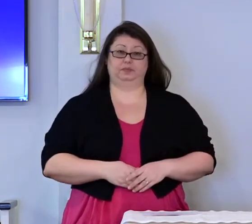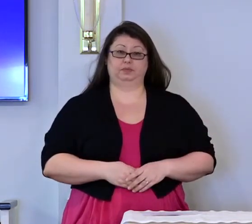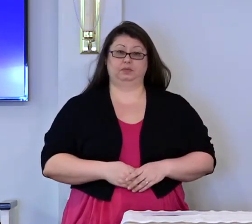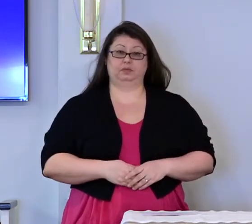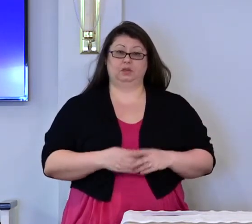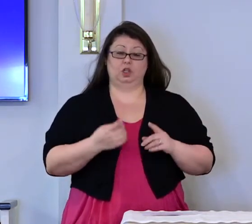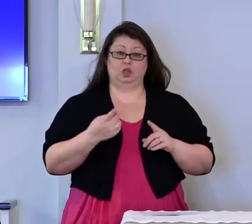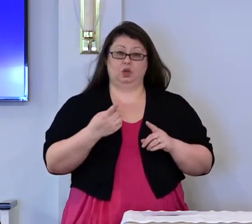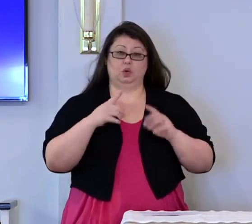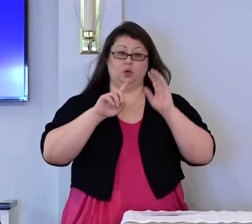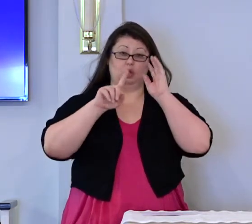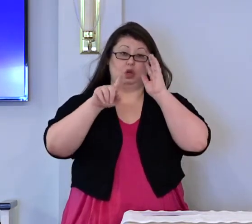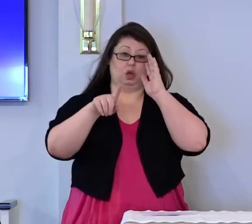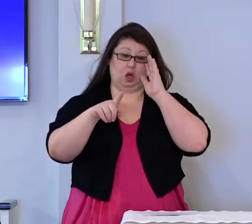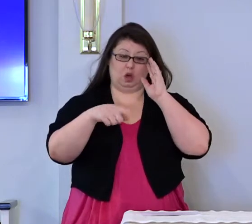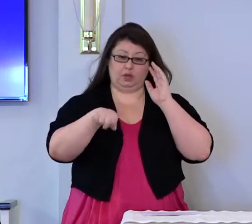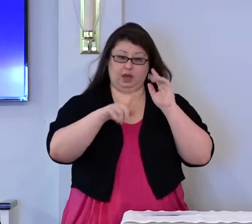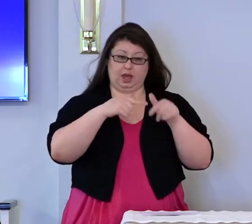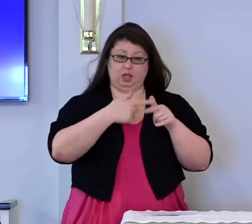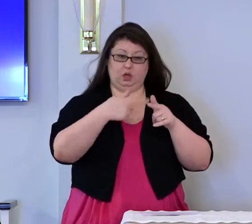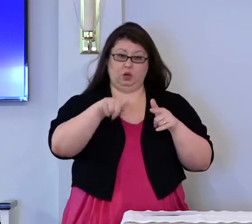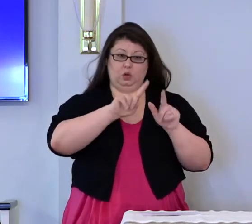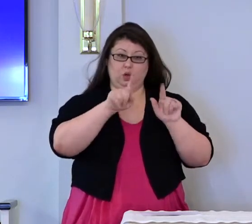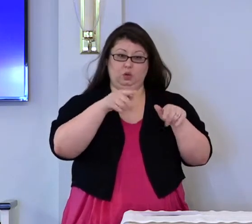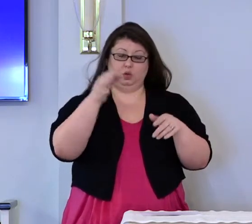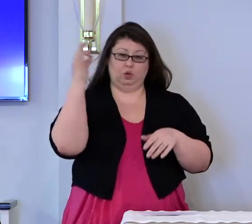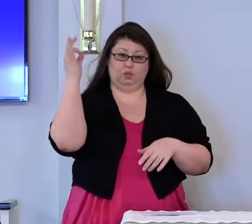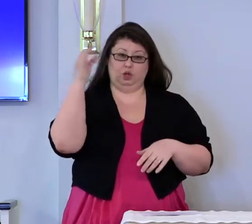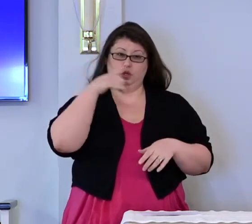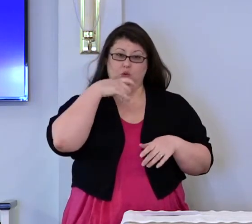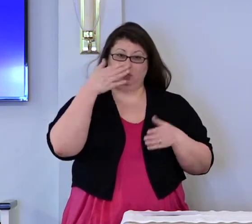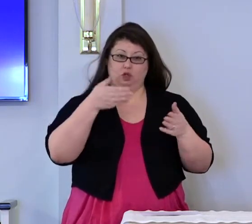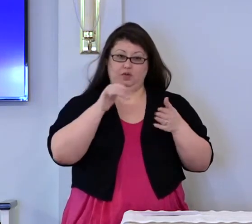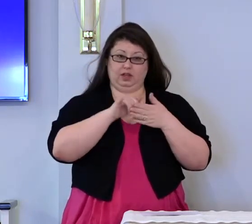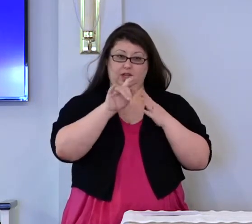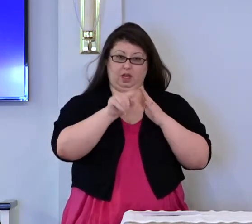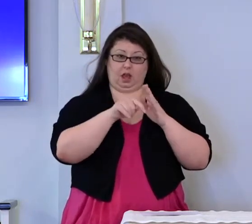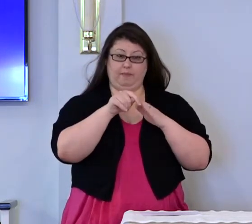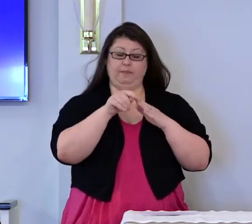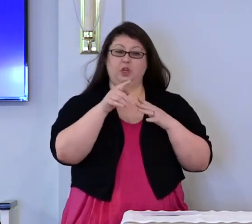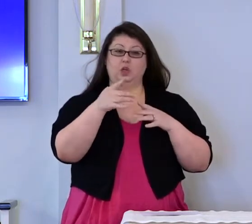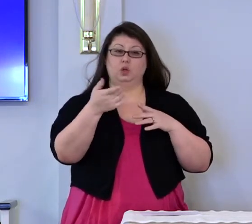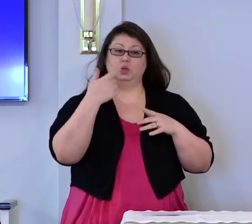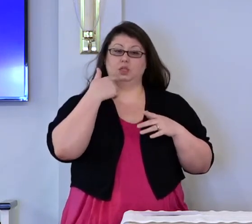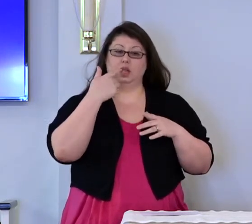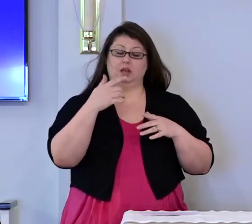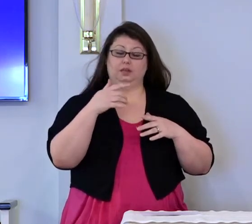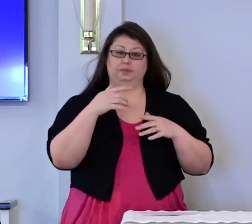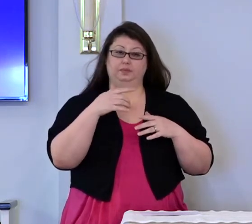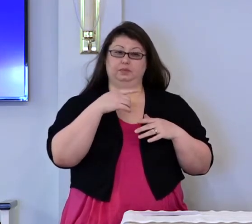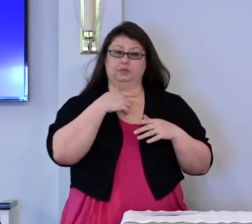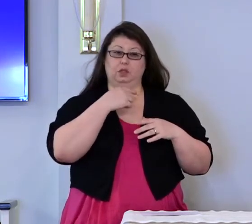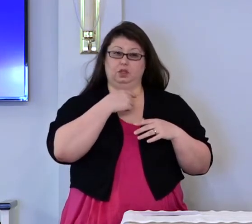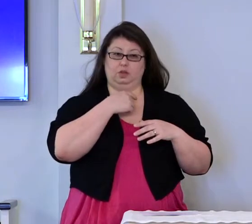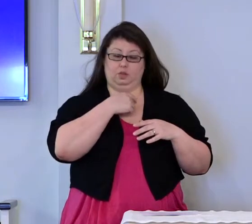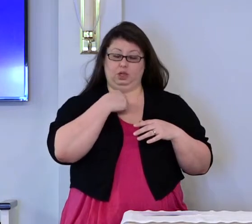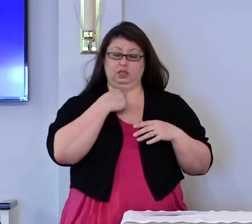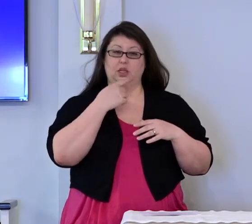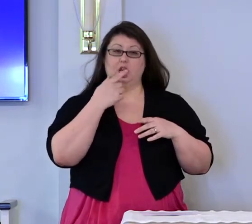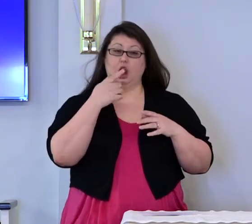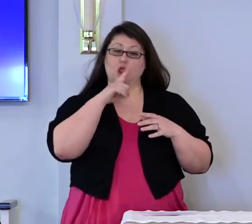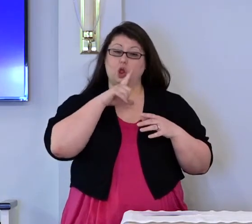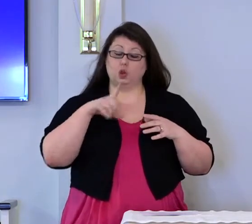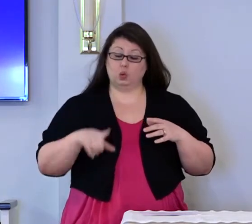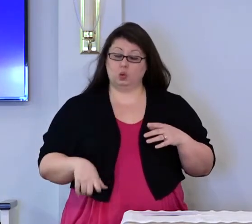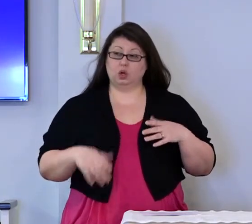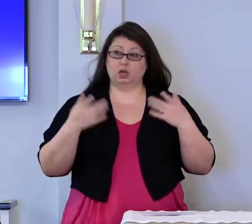Go to the priest that is serving at that time. Tell him, the Lord promised our